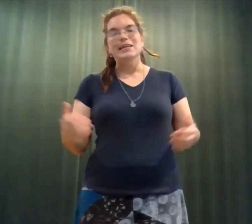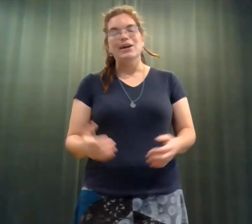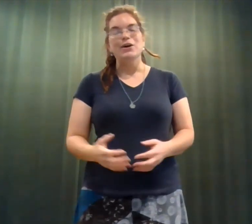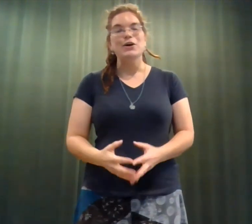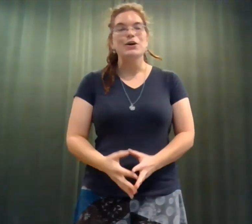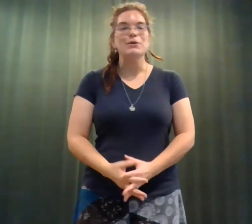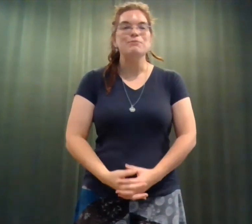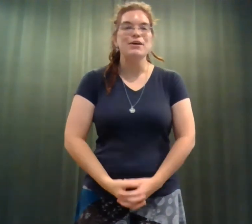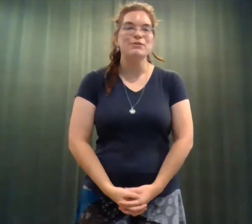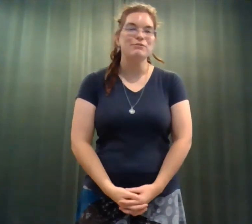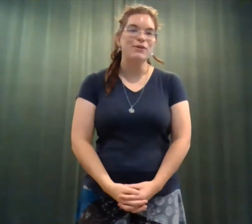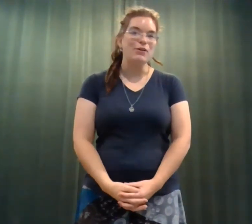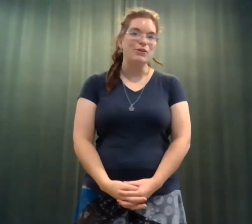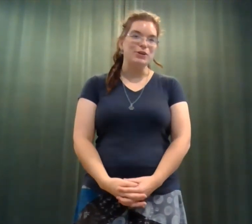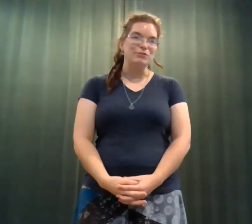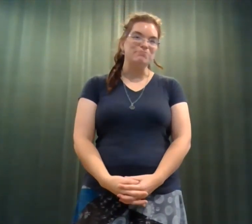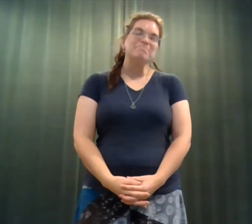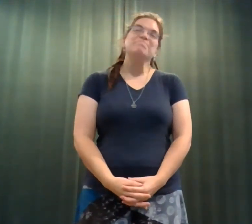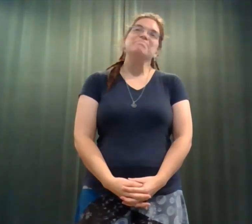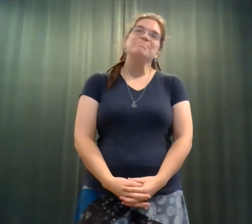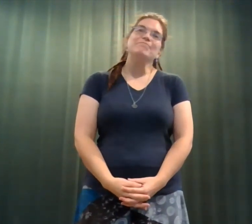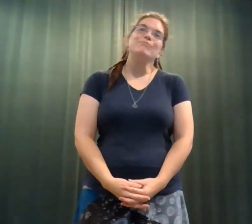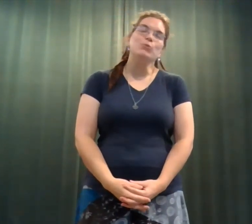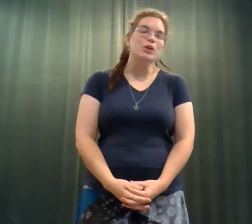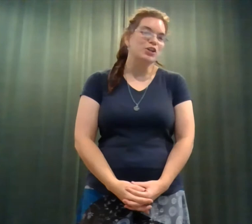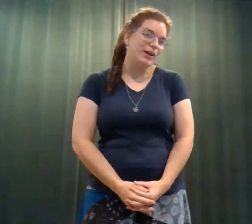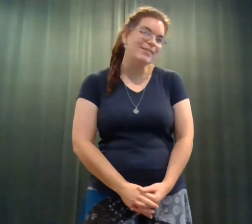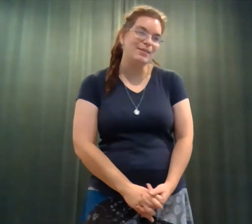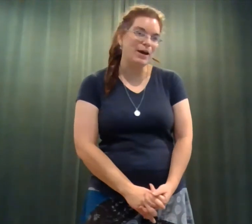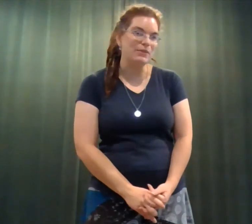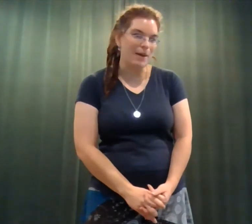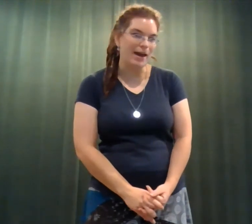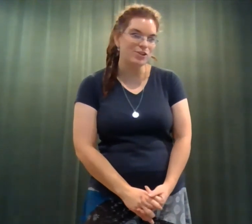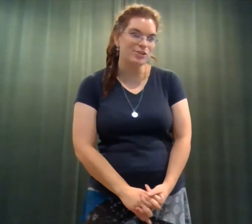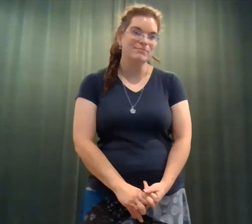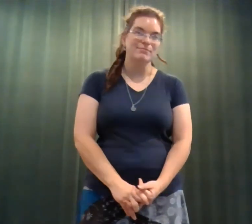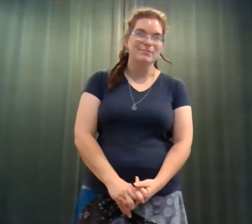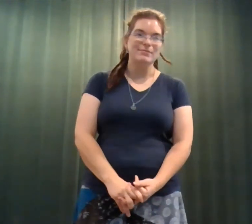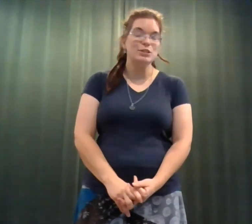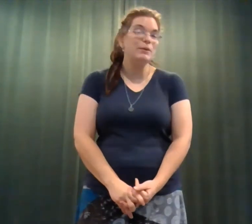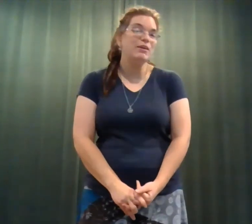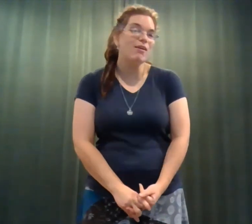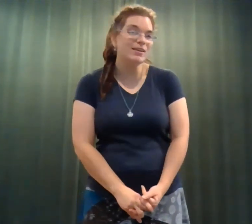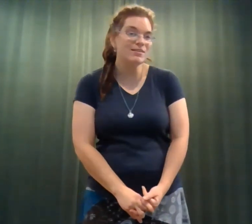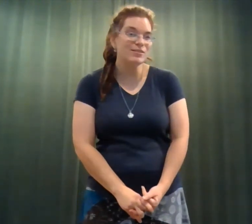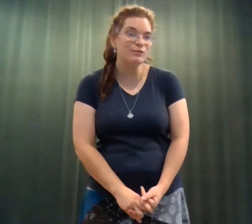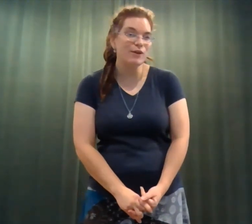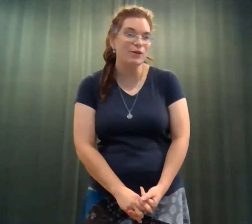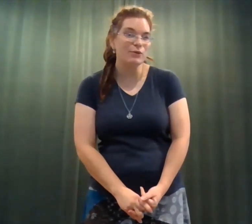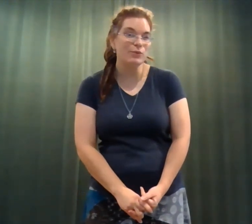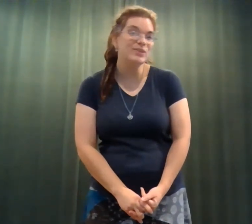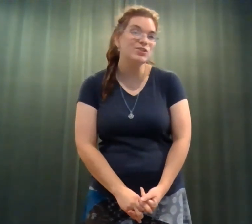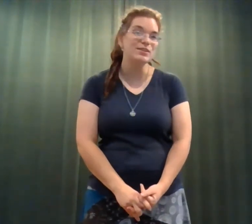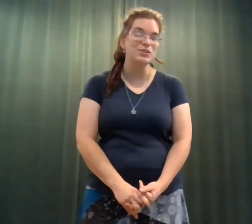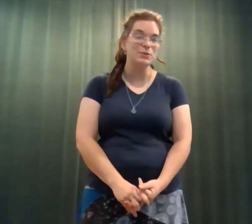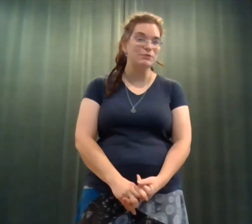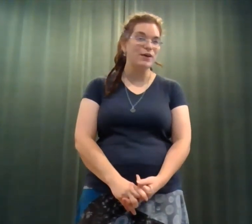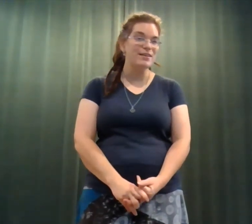Her mother and father weren't crazy about the match. To be honest, her father wished that she would find